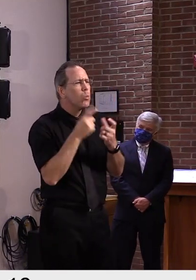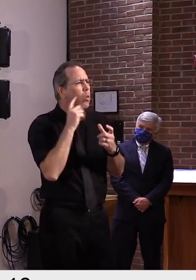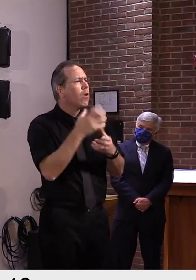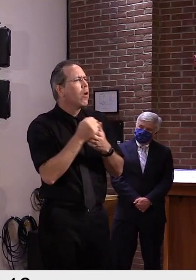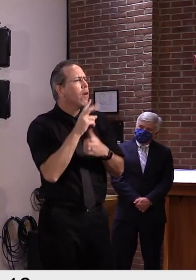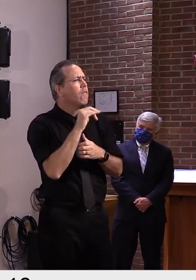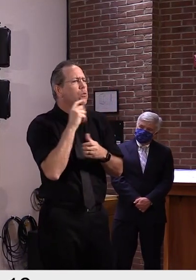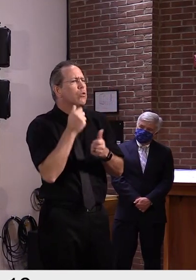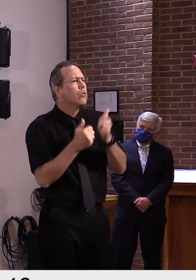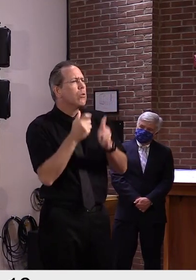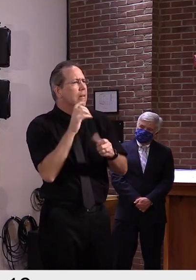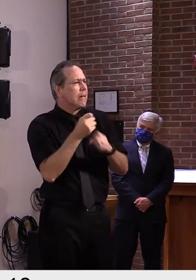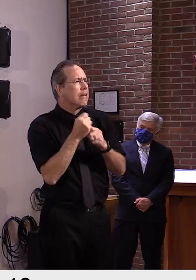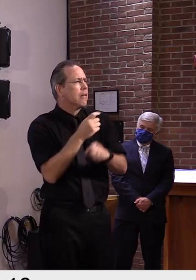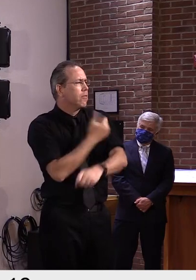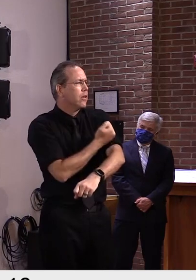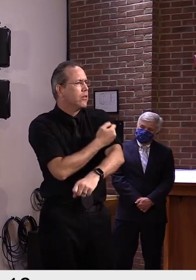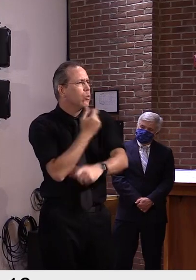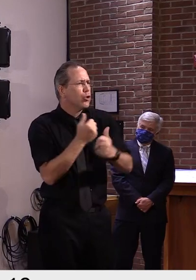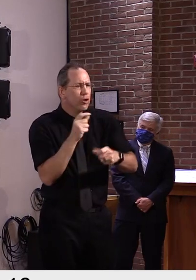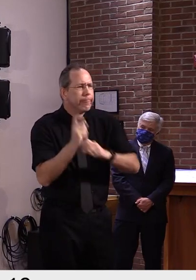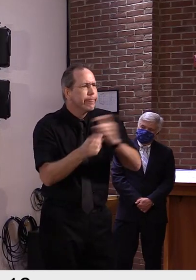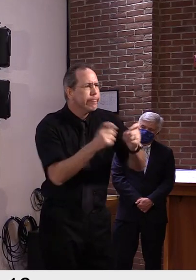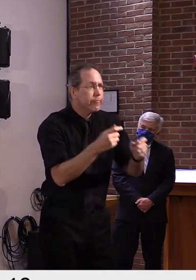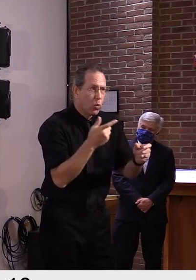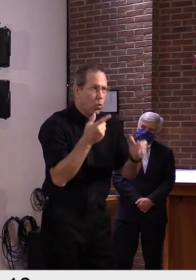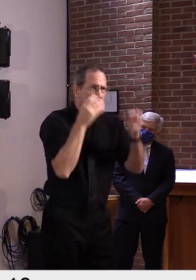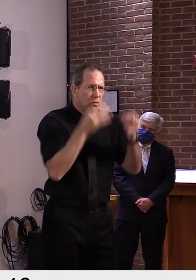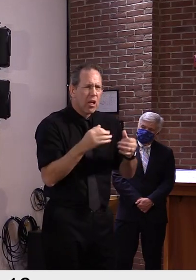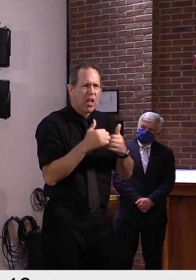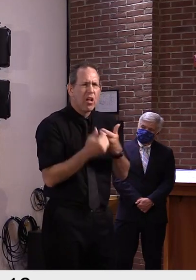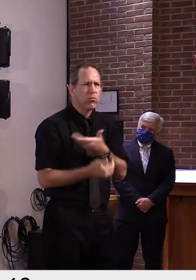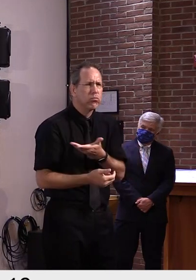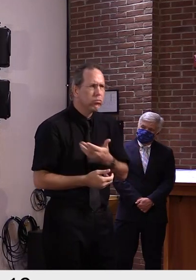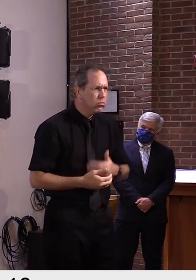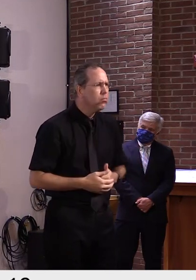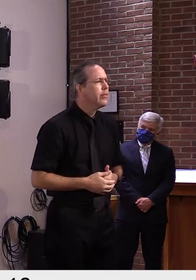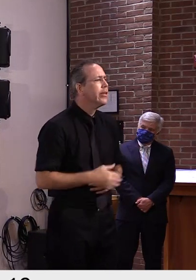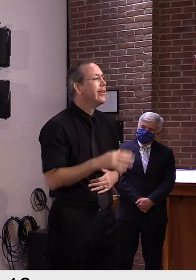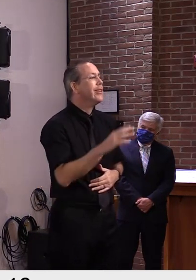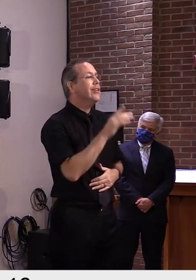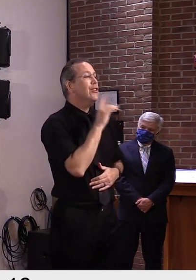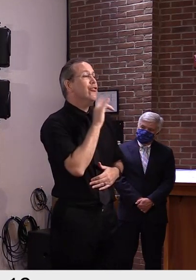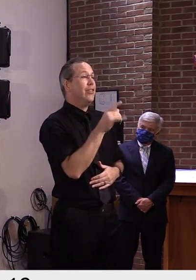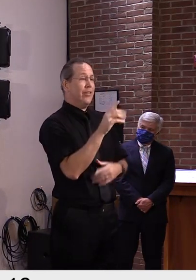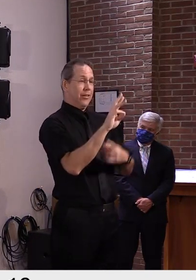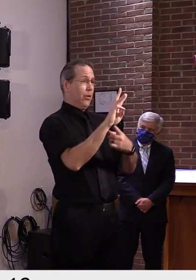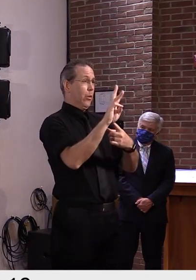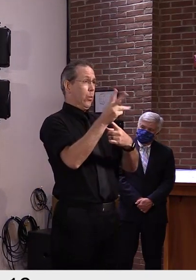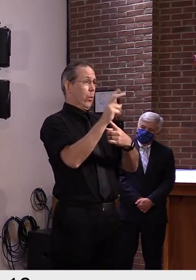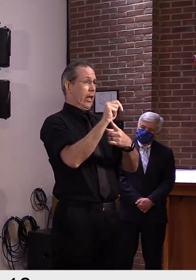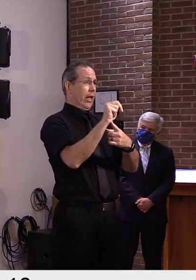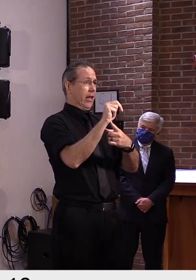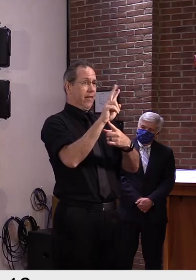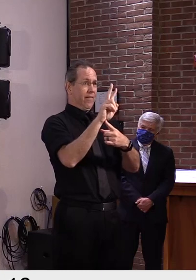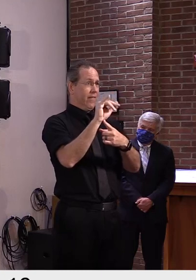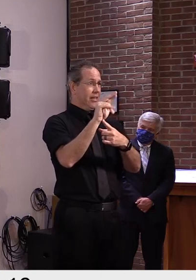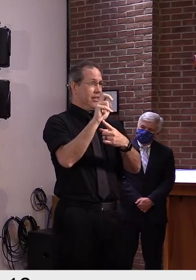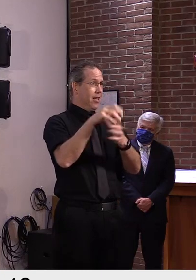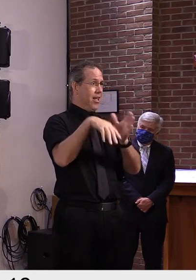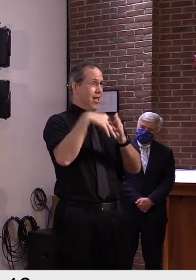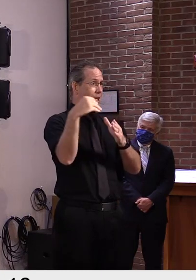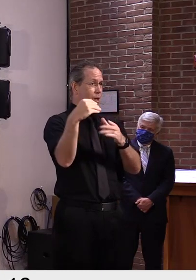will say early 21. Others are still talking in the latter half of 21 or even later. Uh,